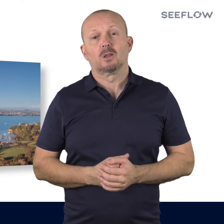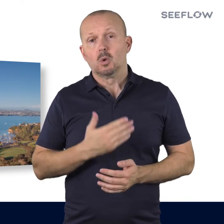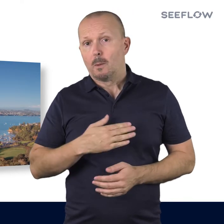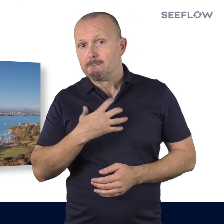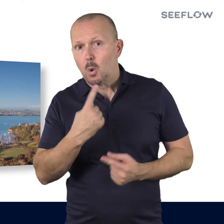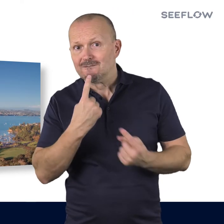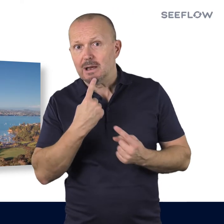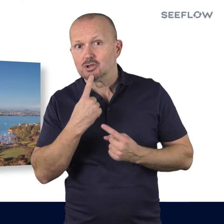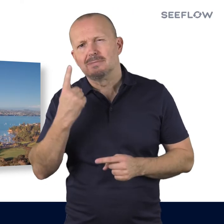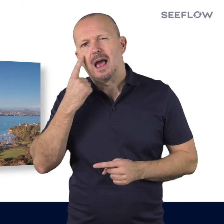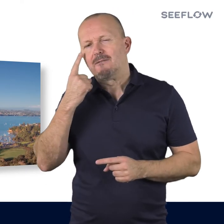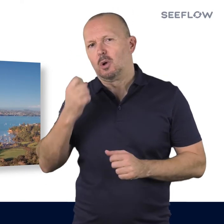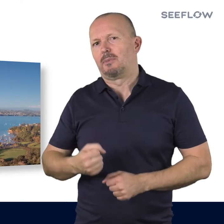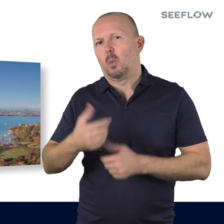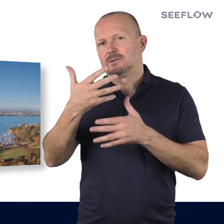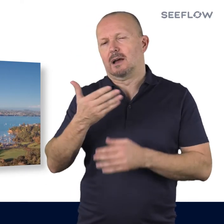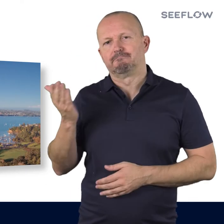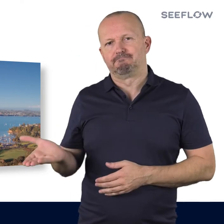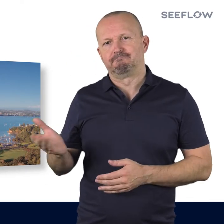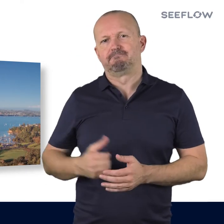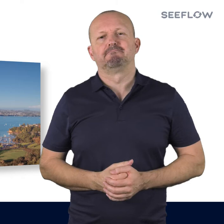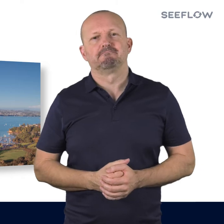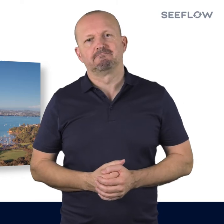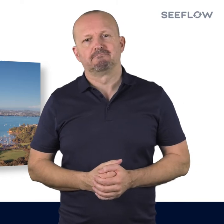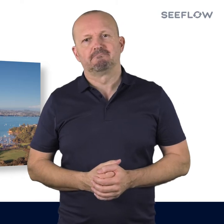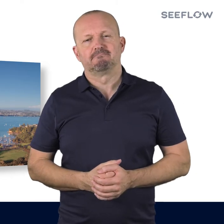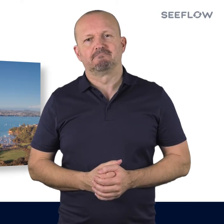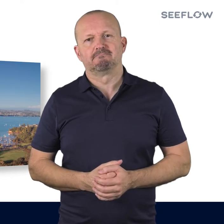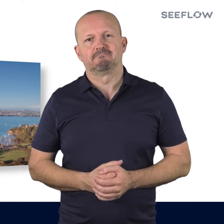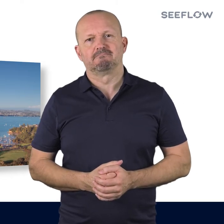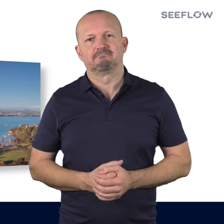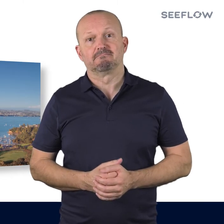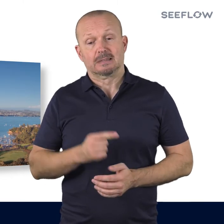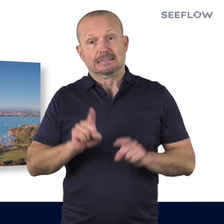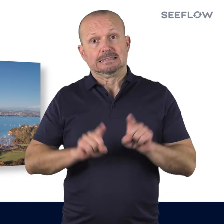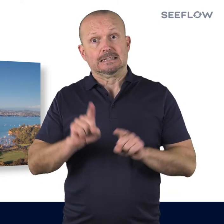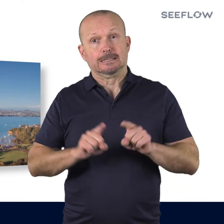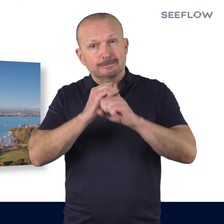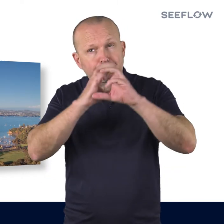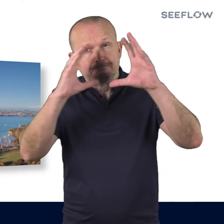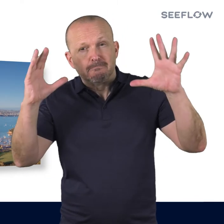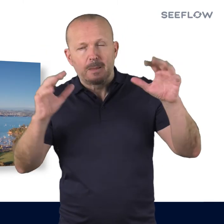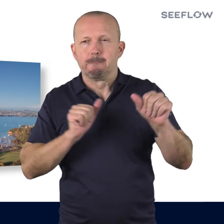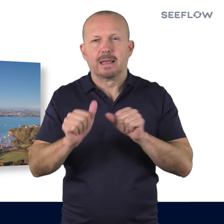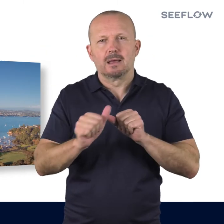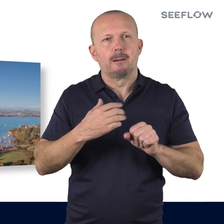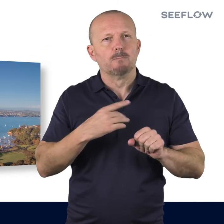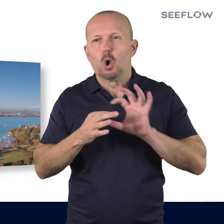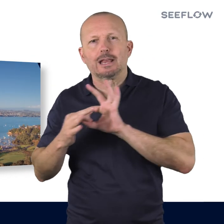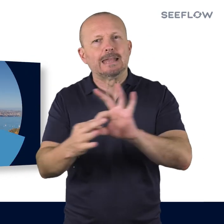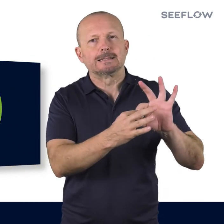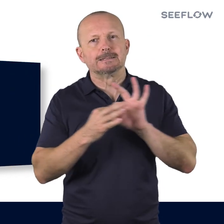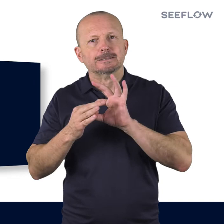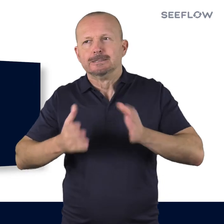visit at.govt.nz forward slash city centre bus plan. A better, more connected city.